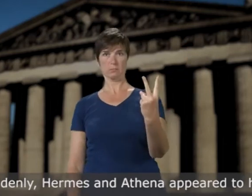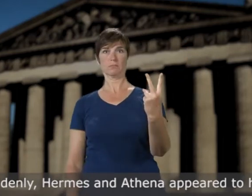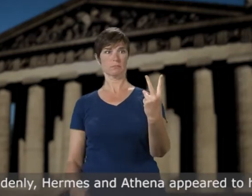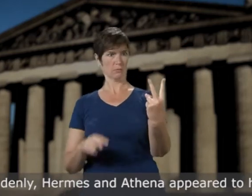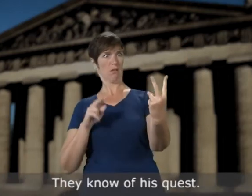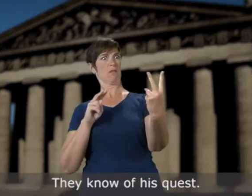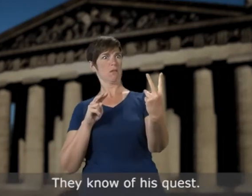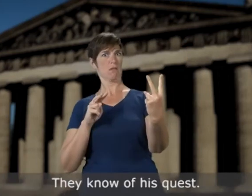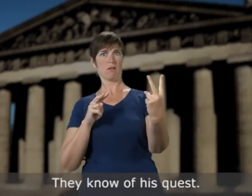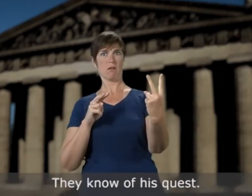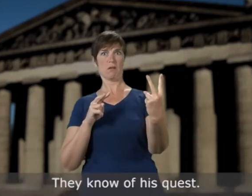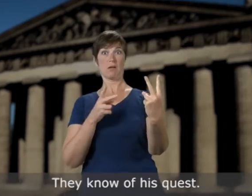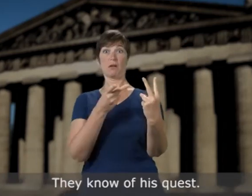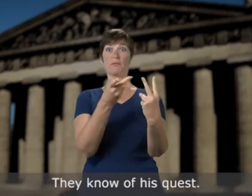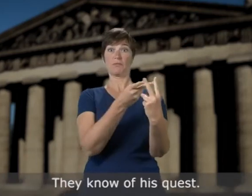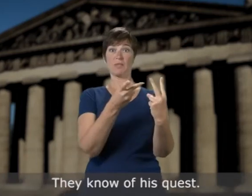They knew of his quest